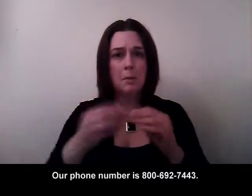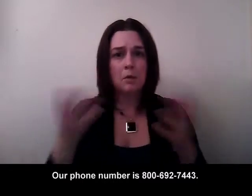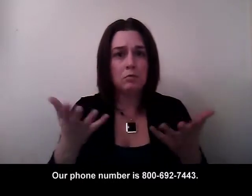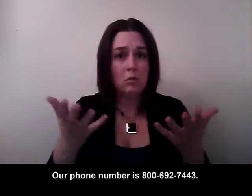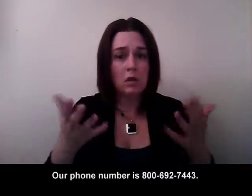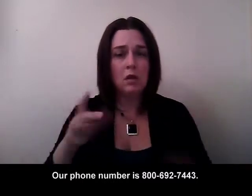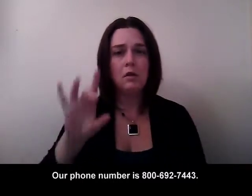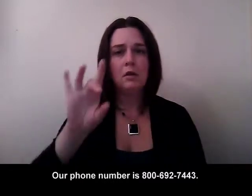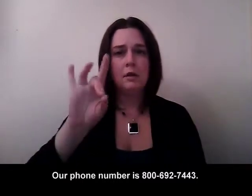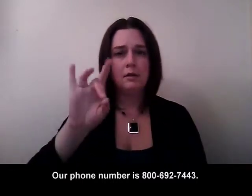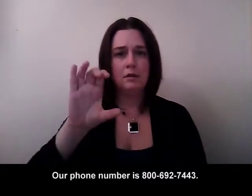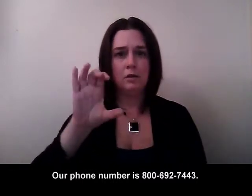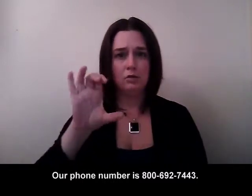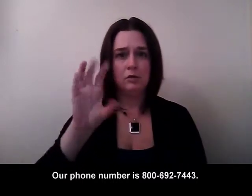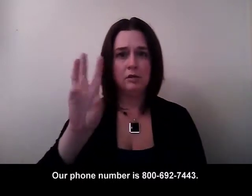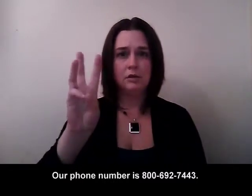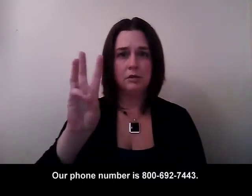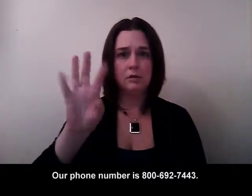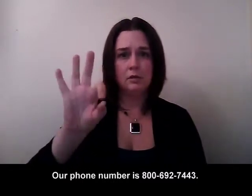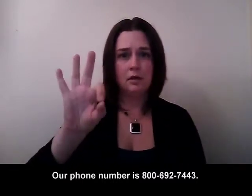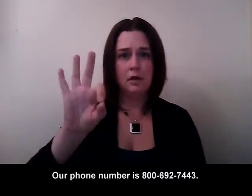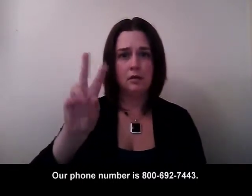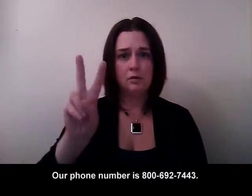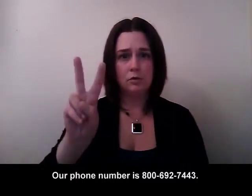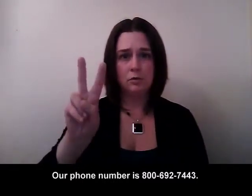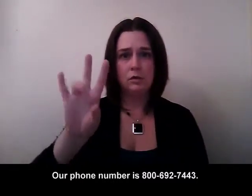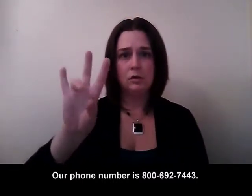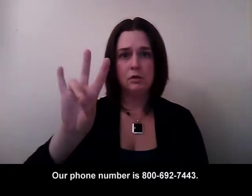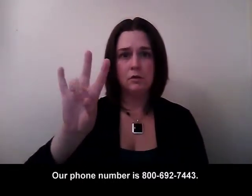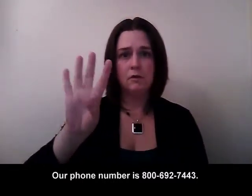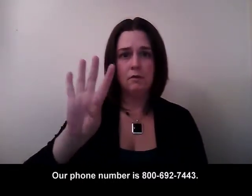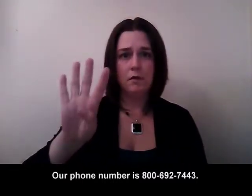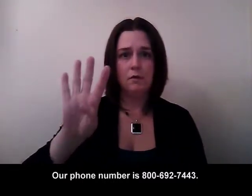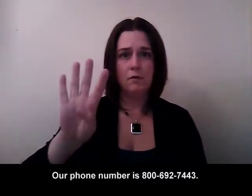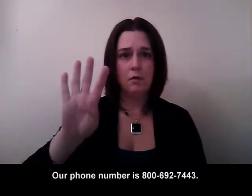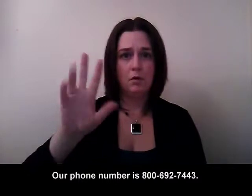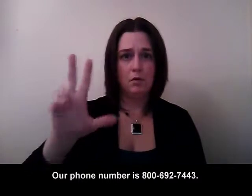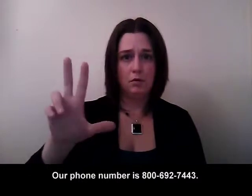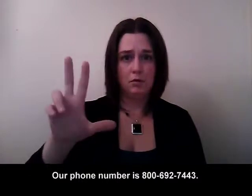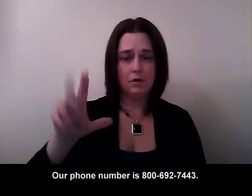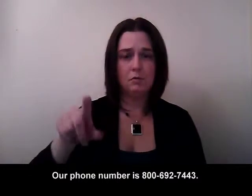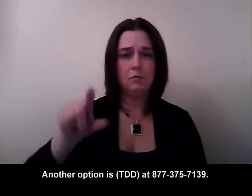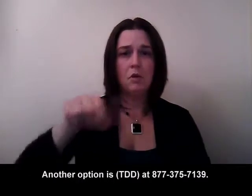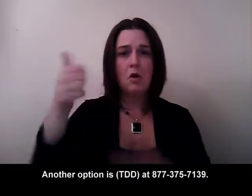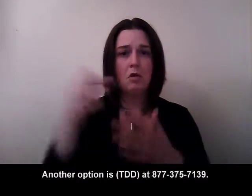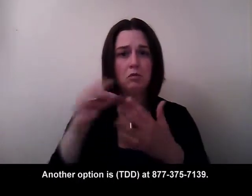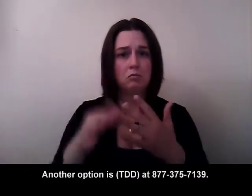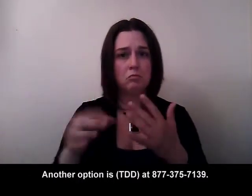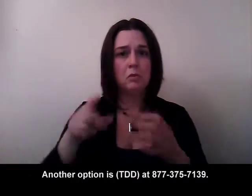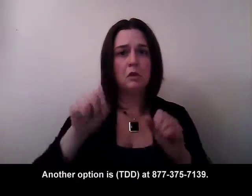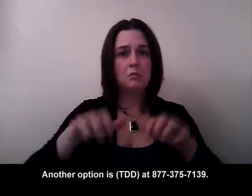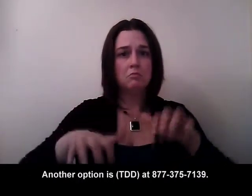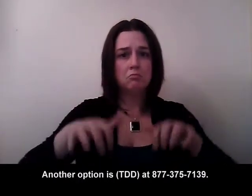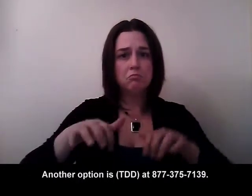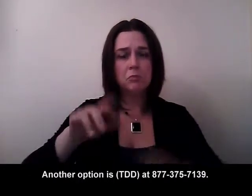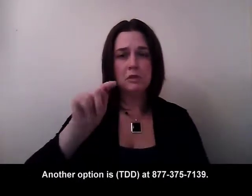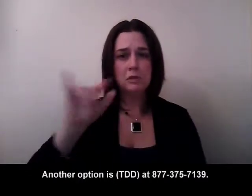Our phone number is 800-692-7443. Another option is